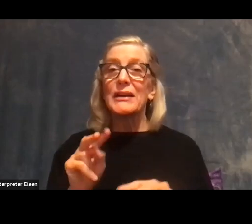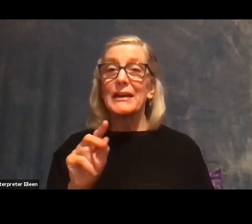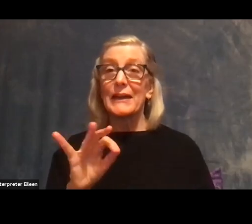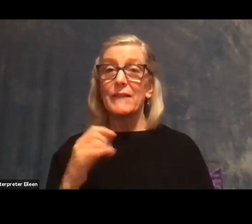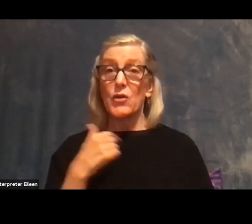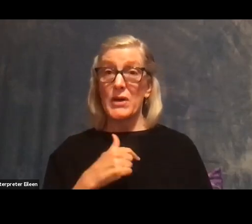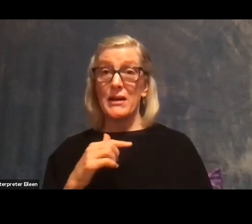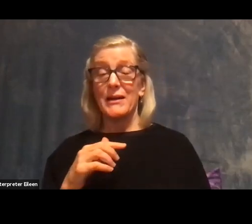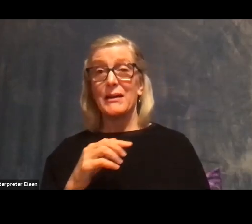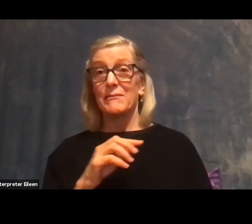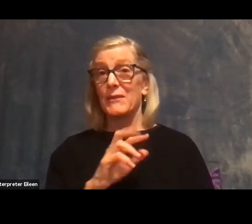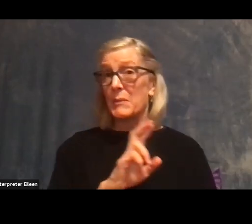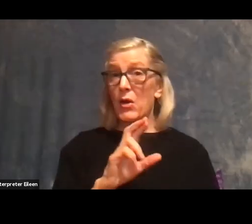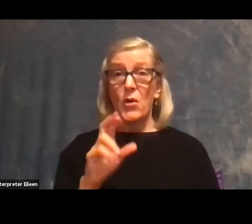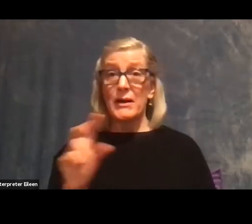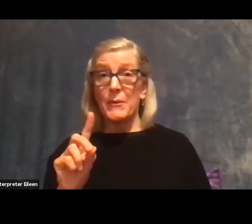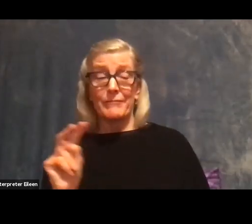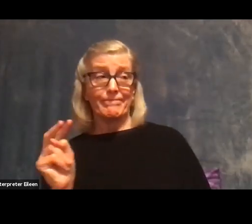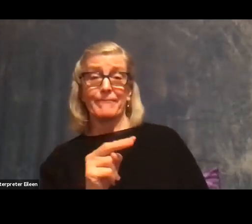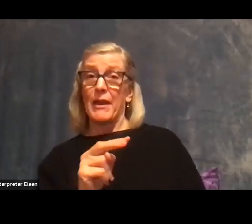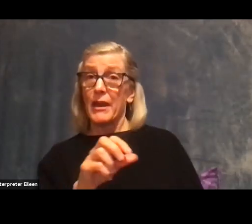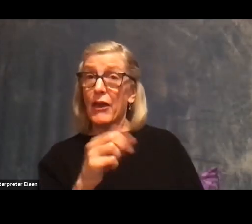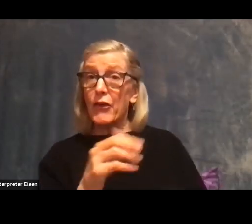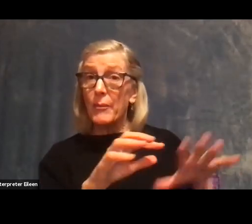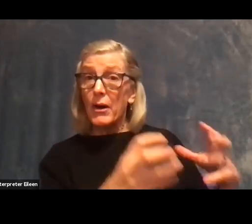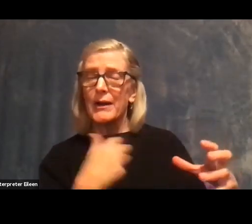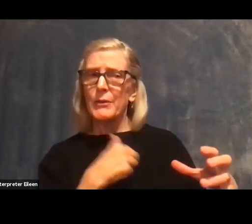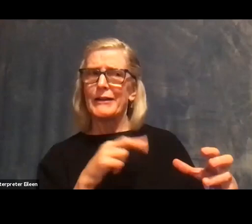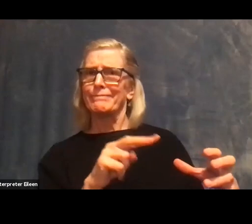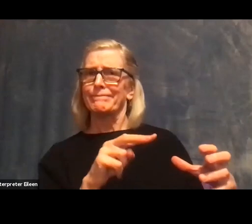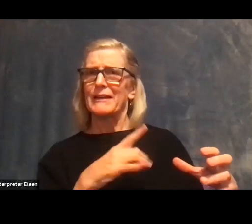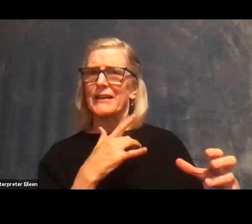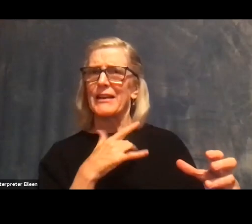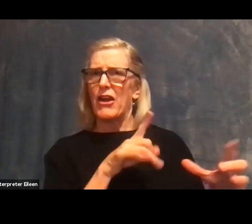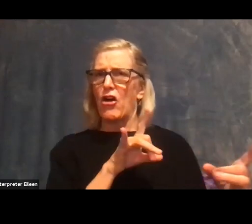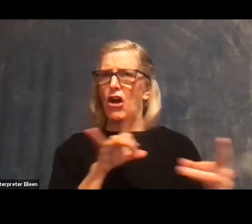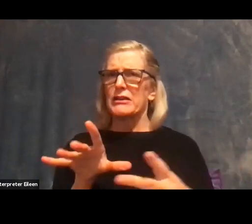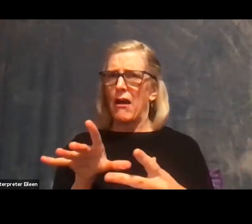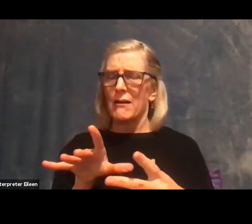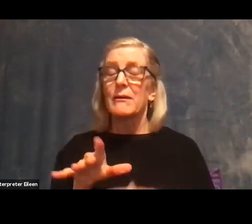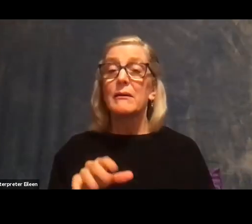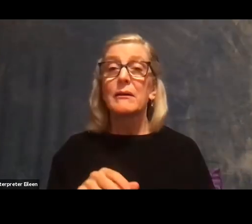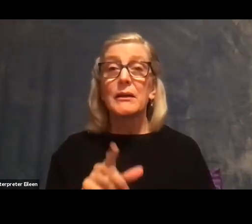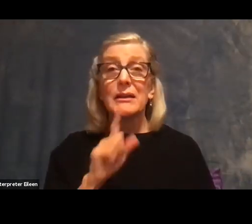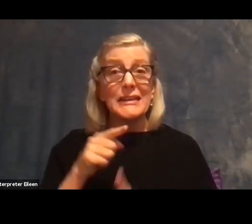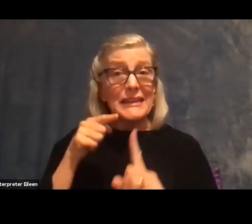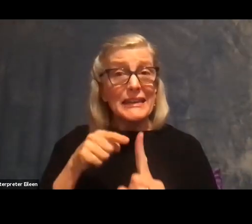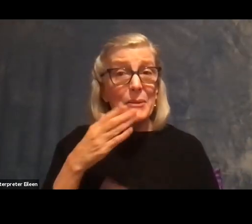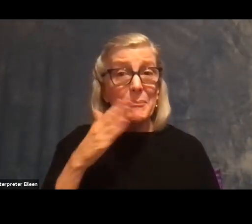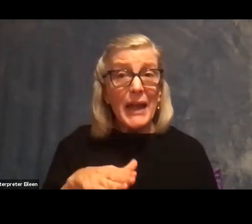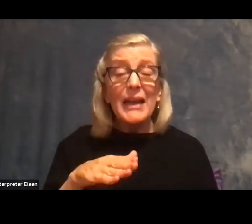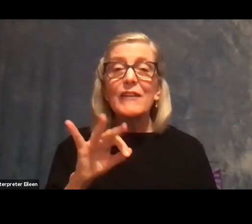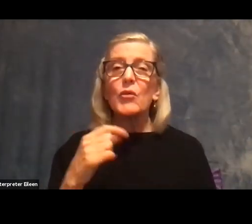party, we're more subject and vulnerable. And it's especially bad if we have this thing called collective